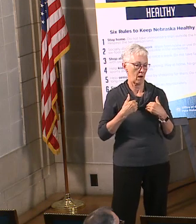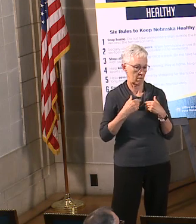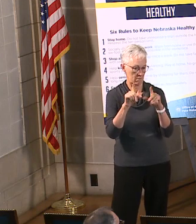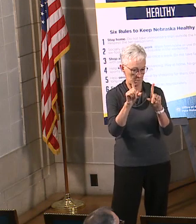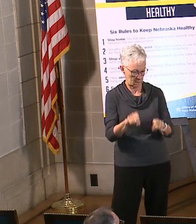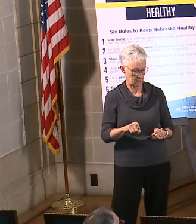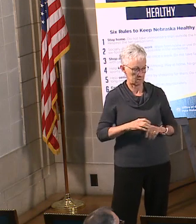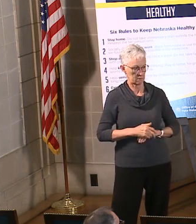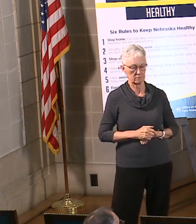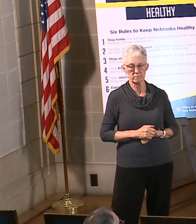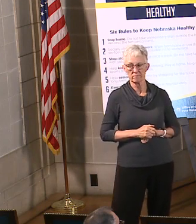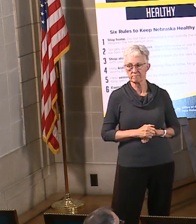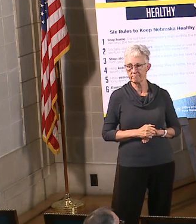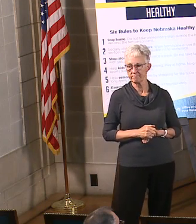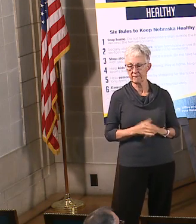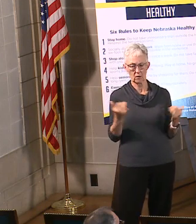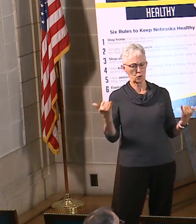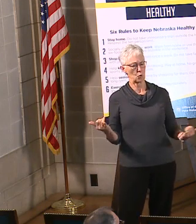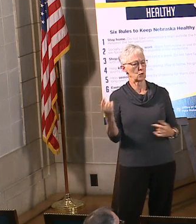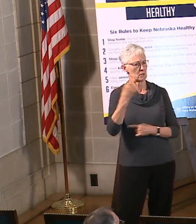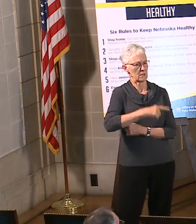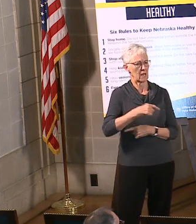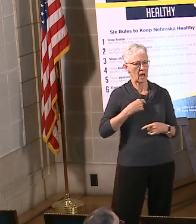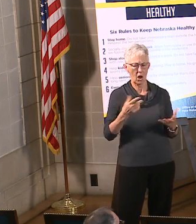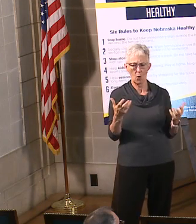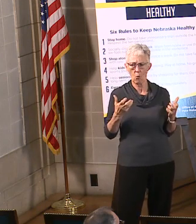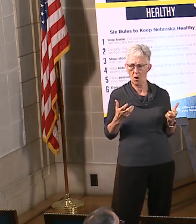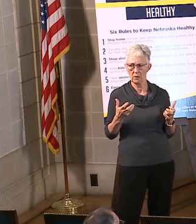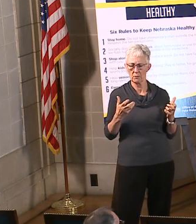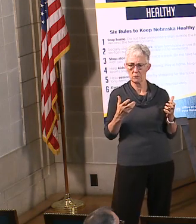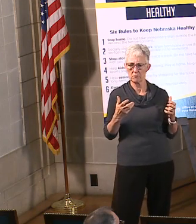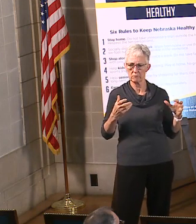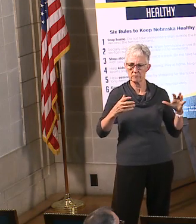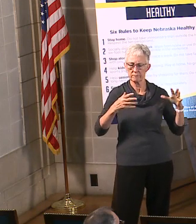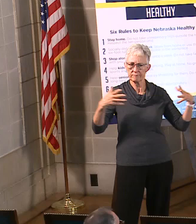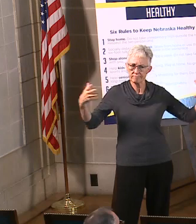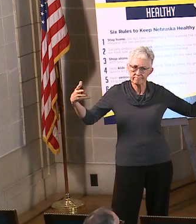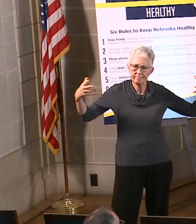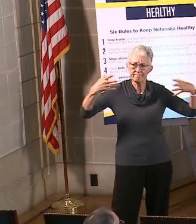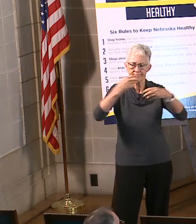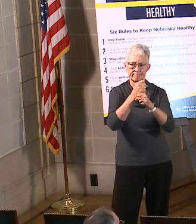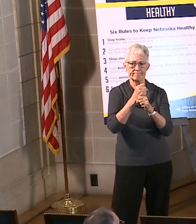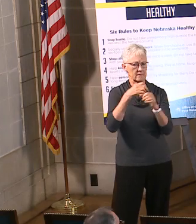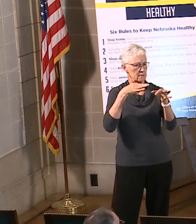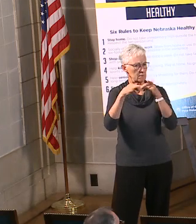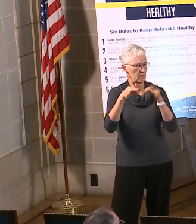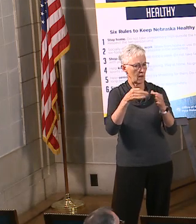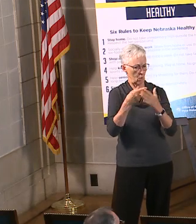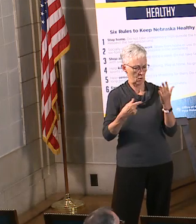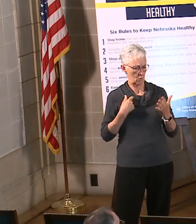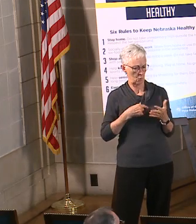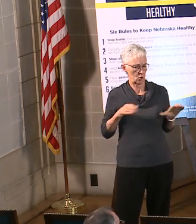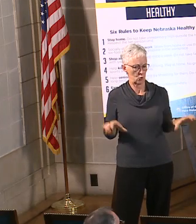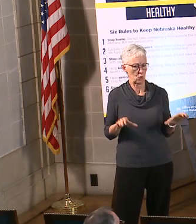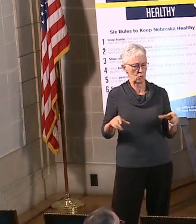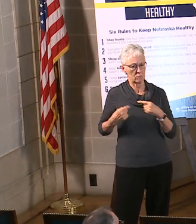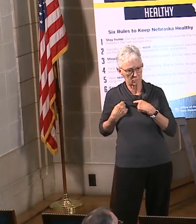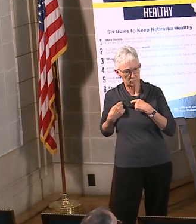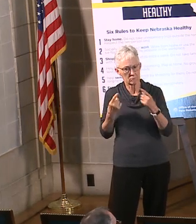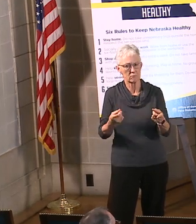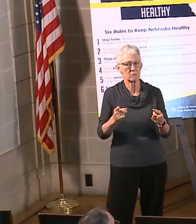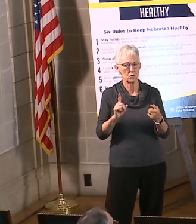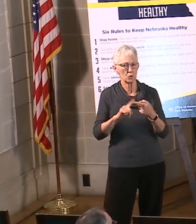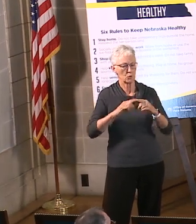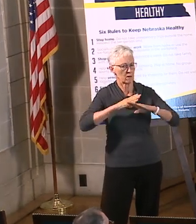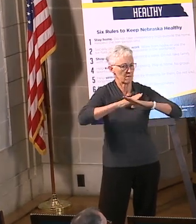out all the things we've been doing in one place with regard to how we're tackling fighting coronavirus in Nebraska.